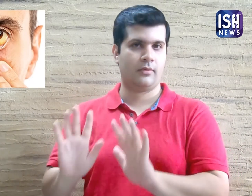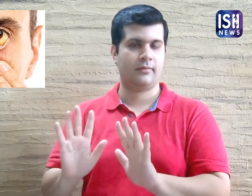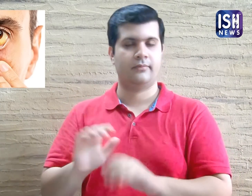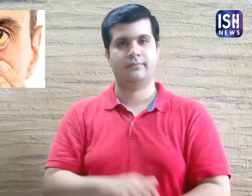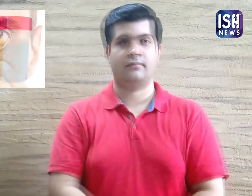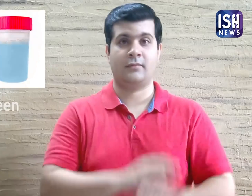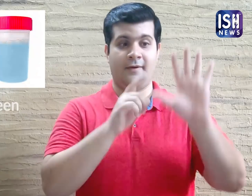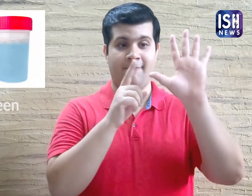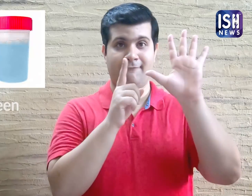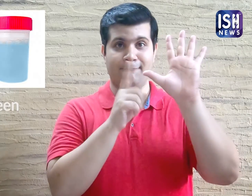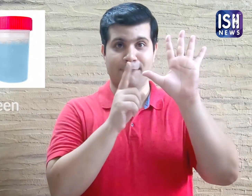16.